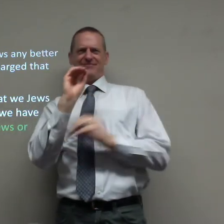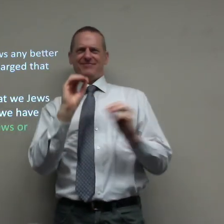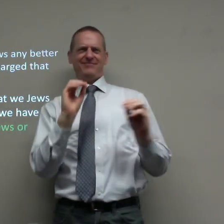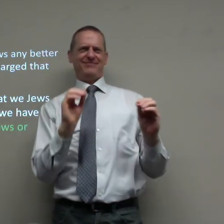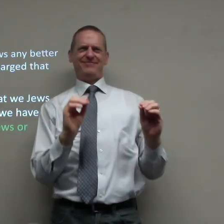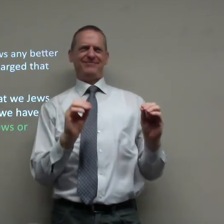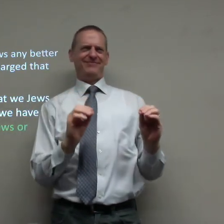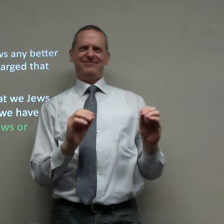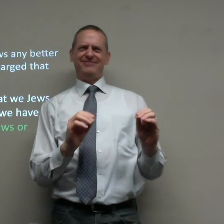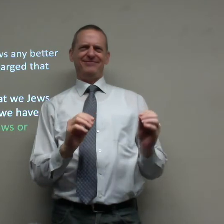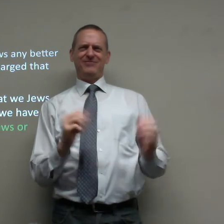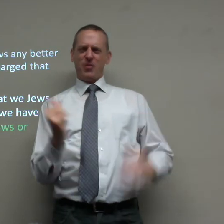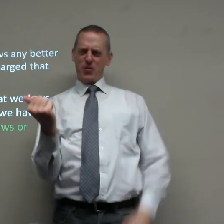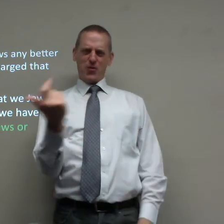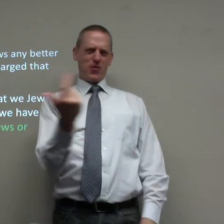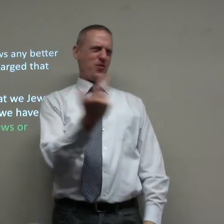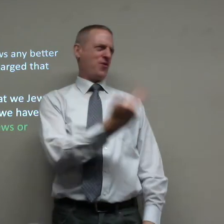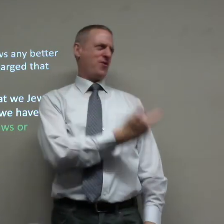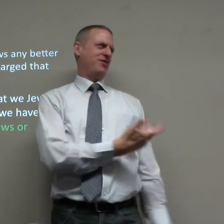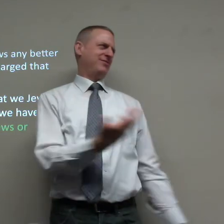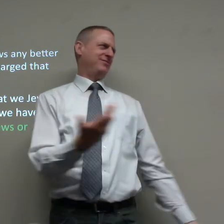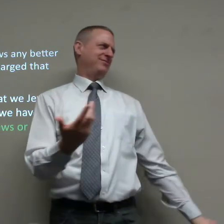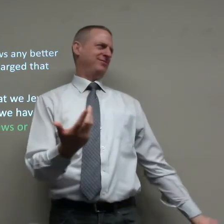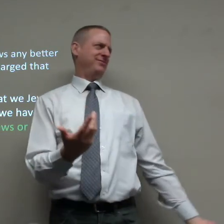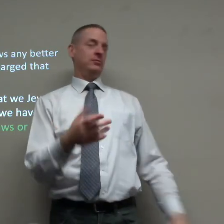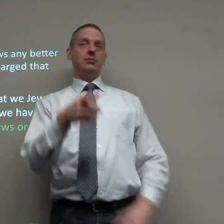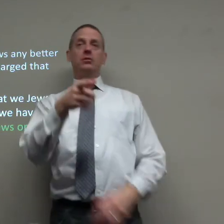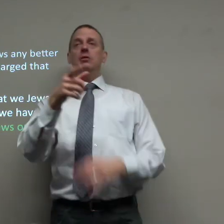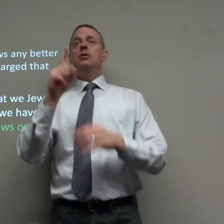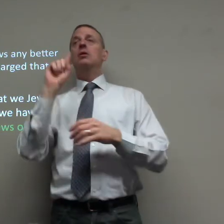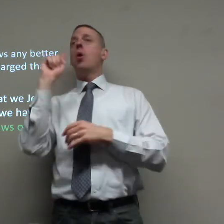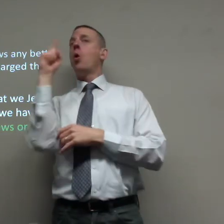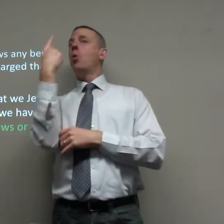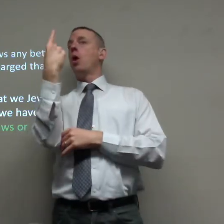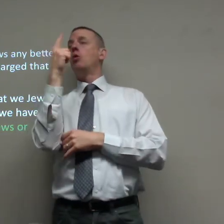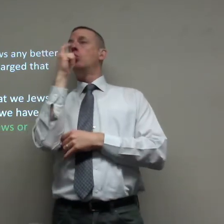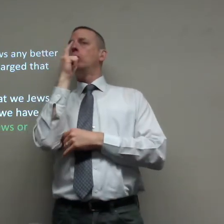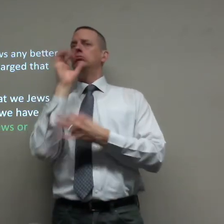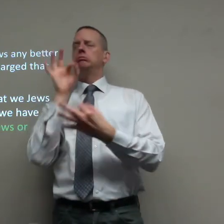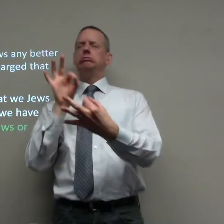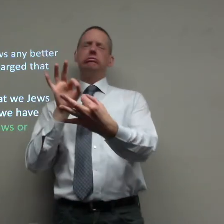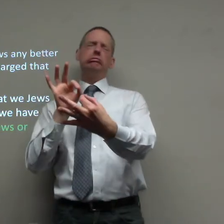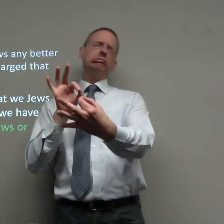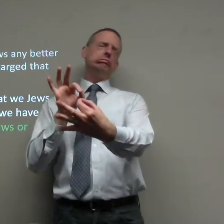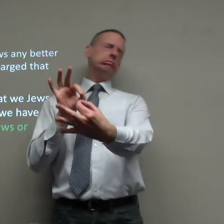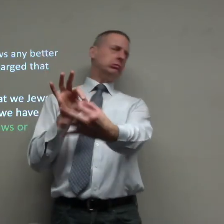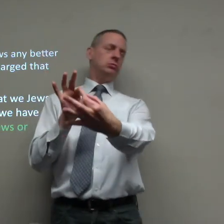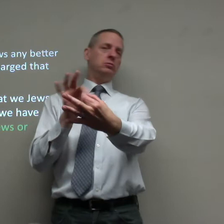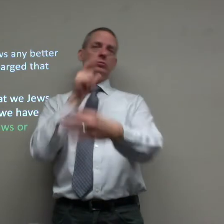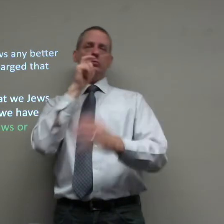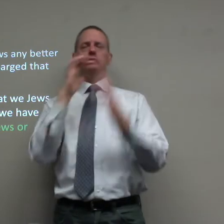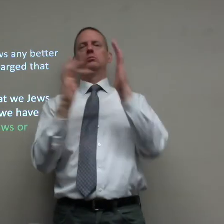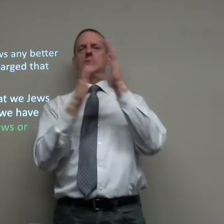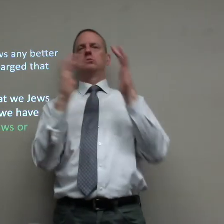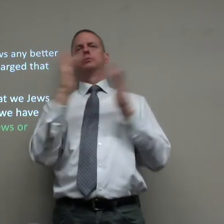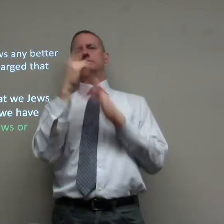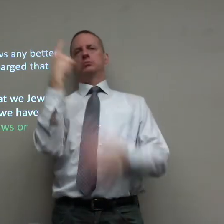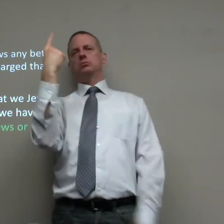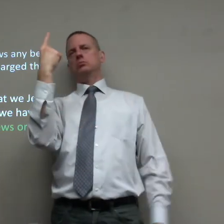there's no baby like that everybody is the same the only one who was perfect was Jesus